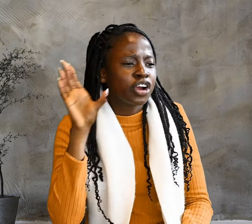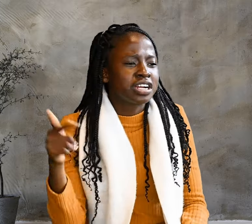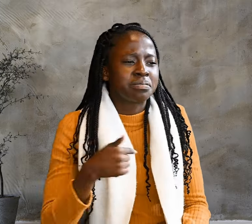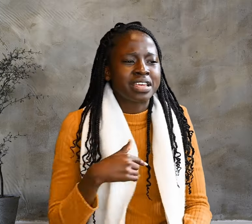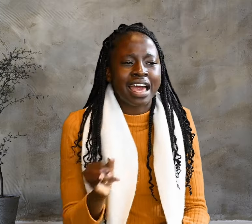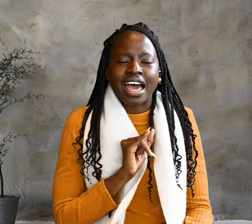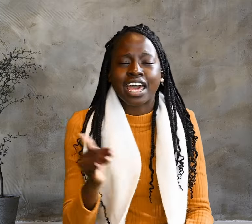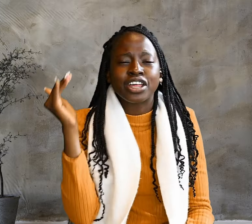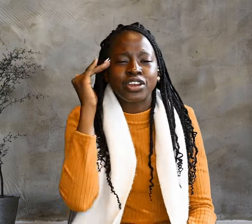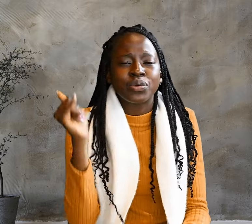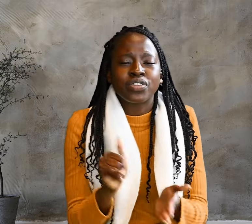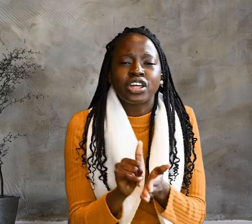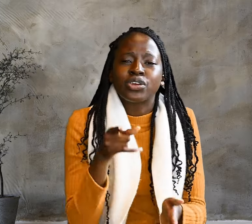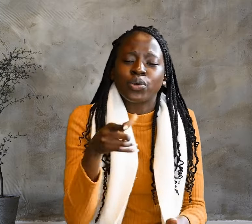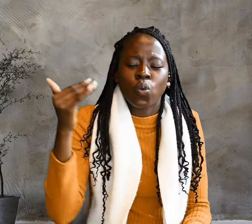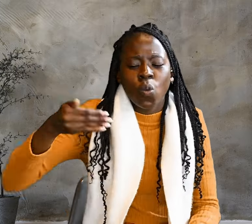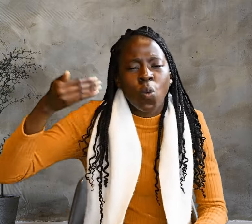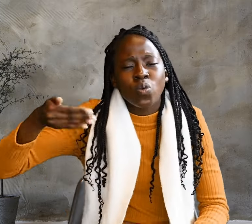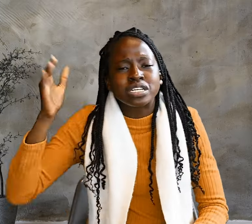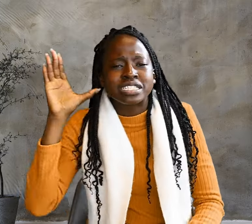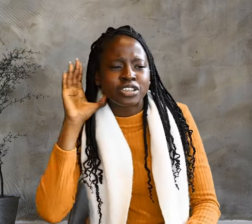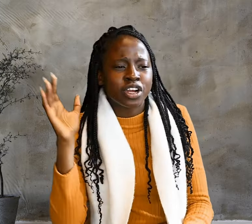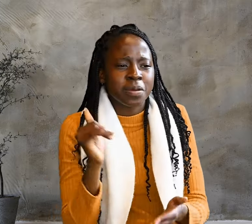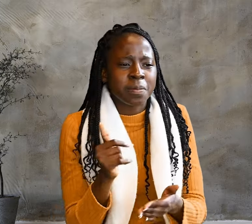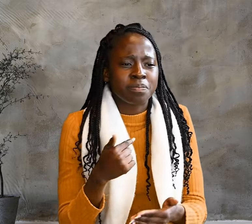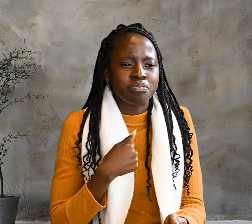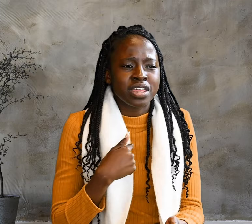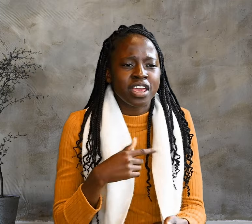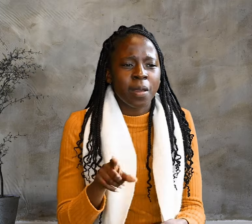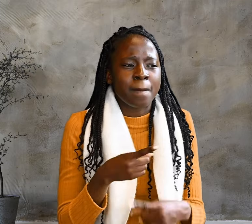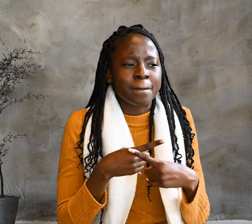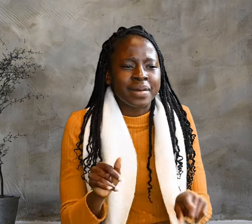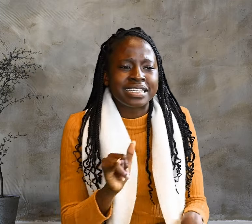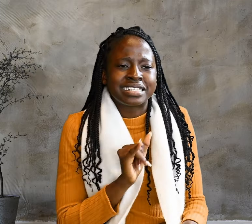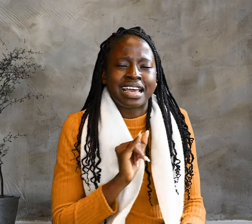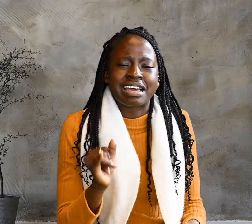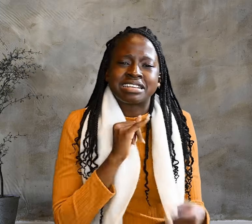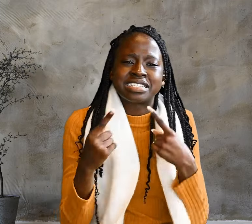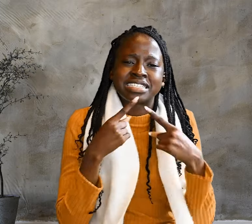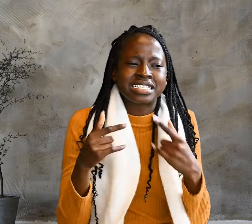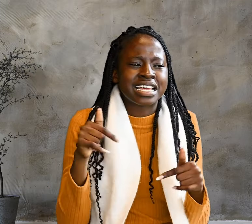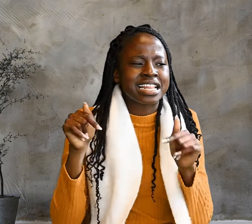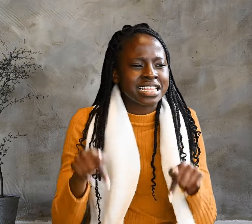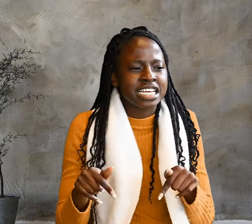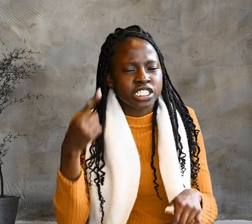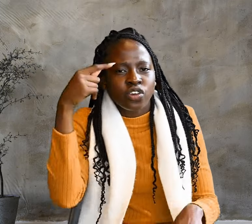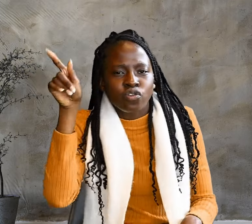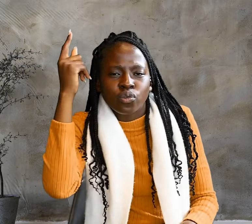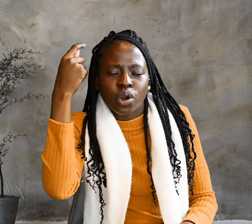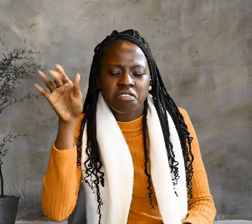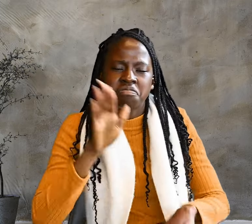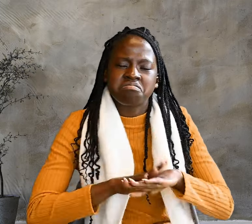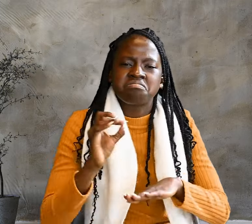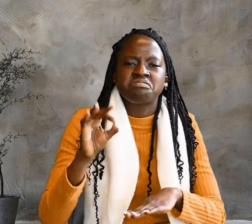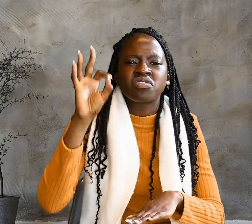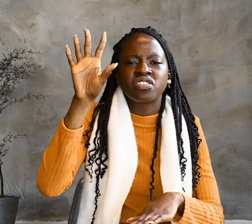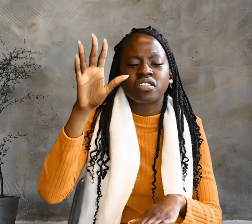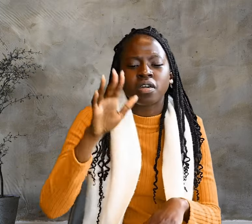always hear me, but I said this for the benefit of the people standing here, that they may